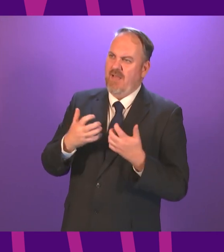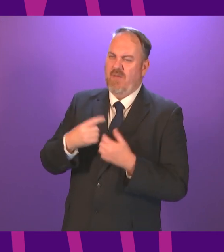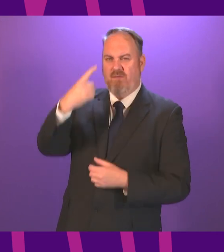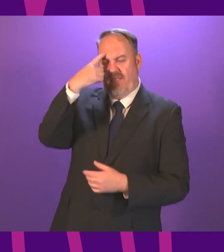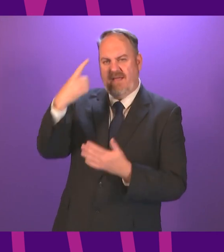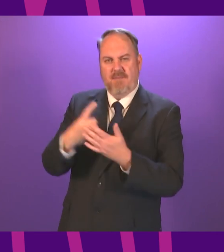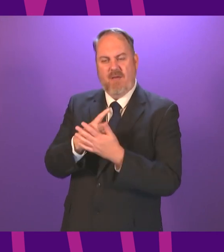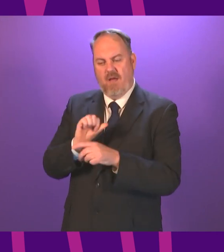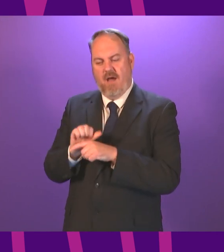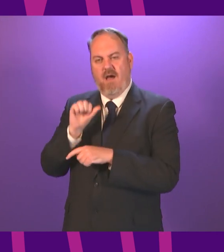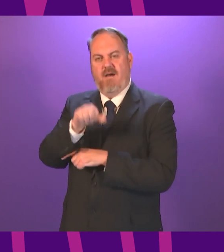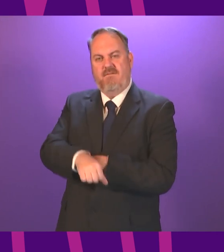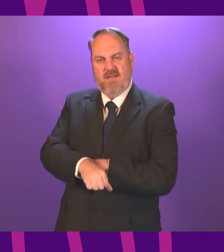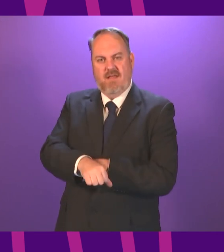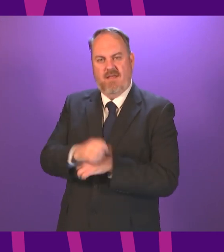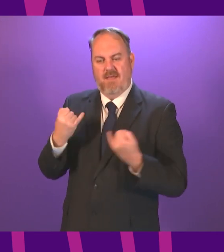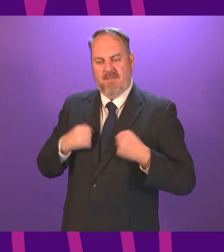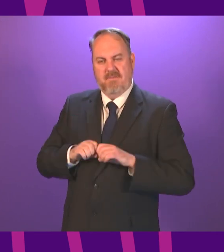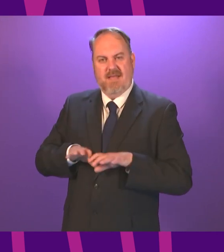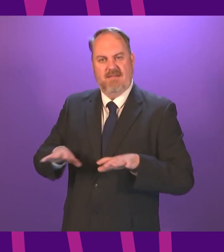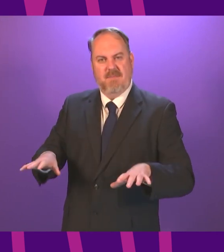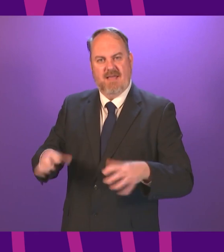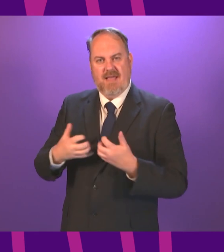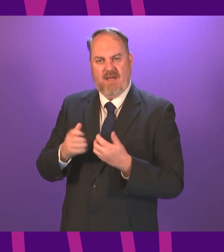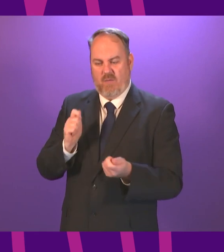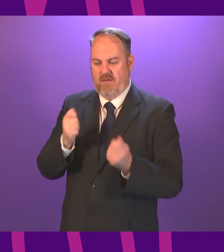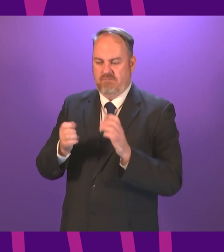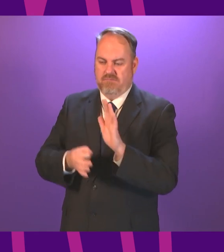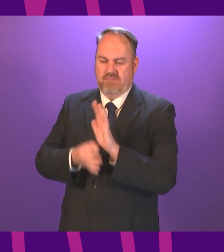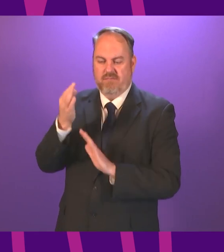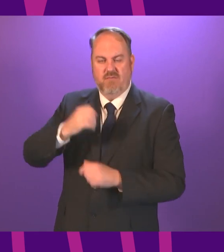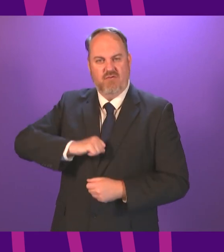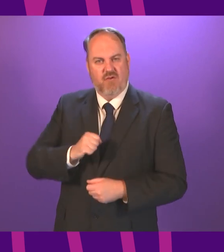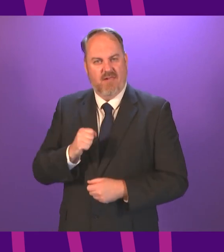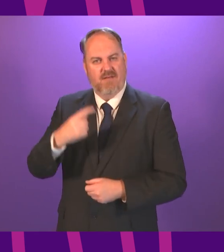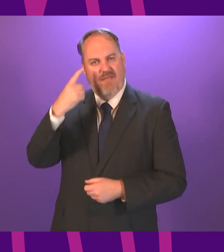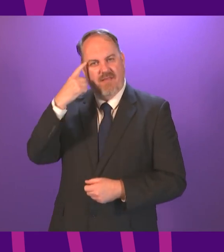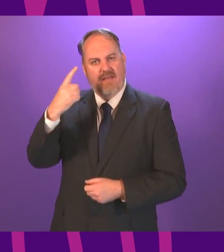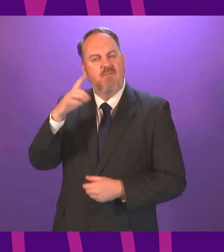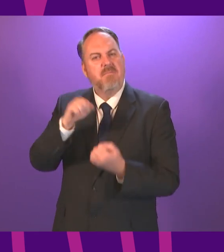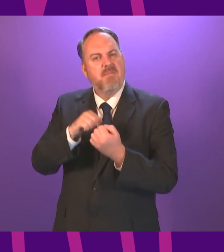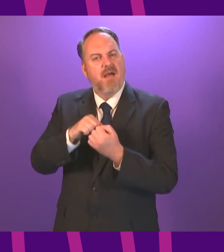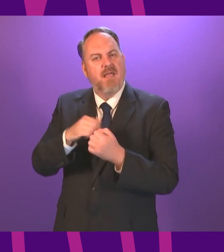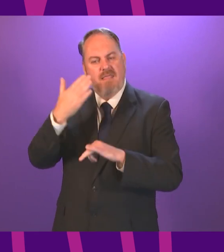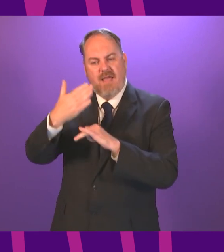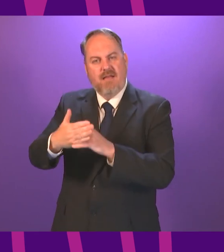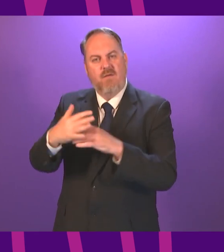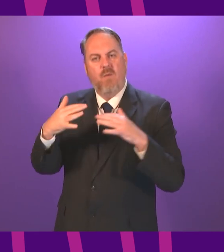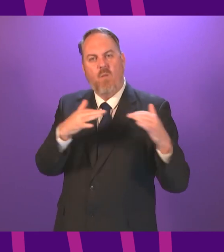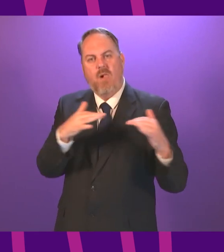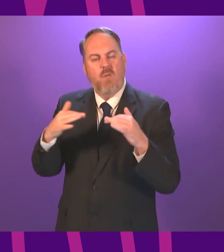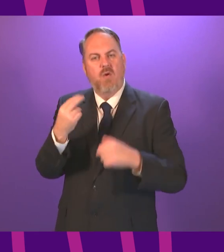pandemic Scotland reflecting for a moment on history in the aftermath of World War II no